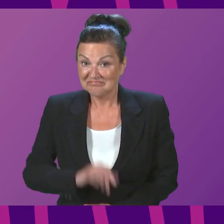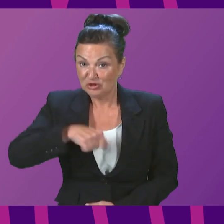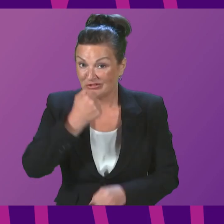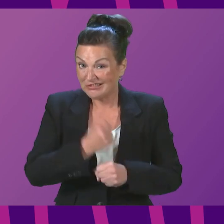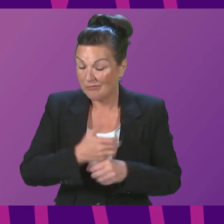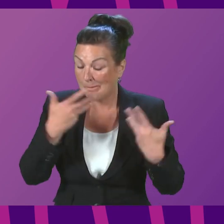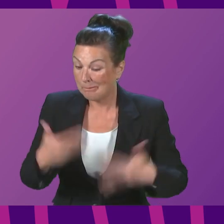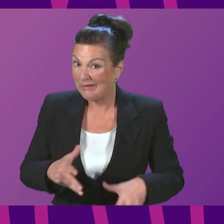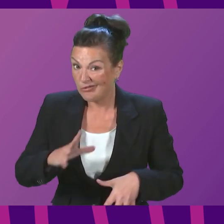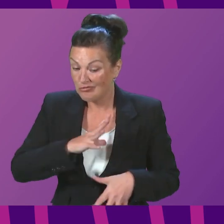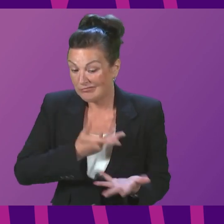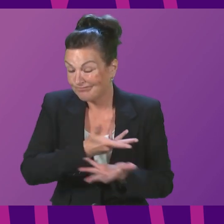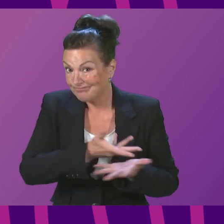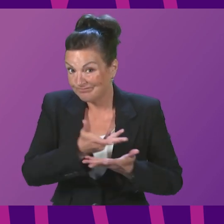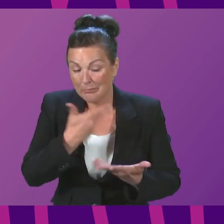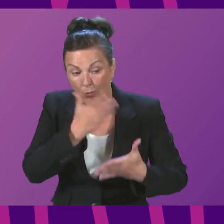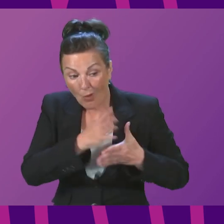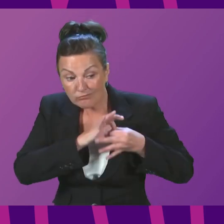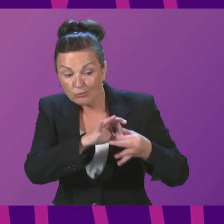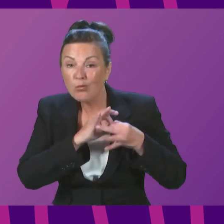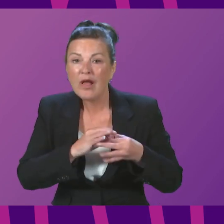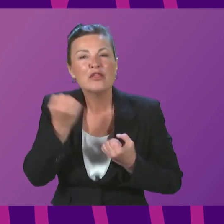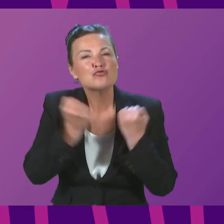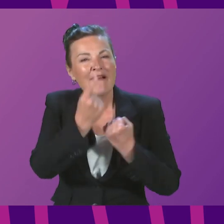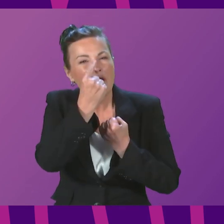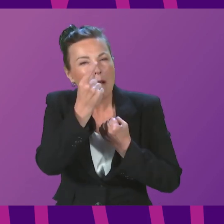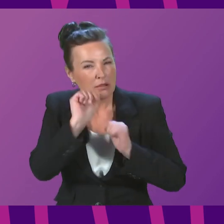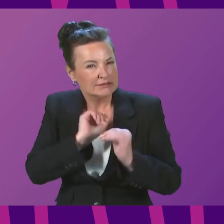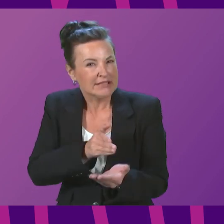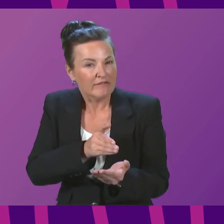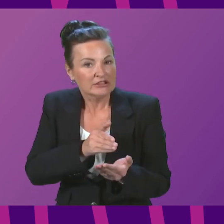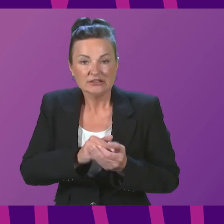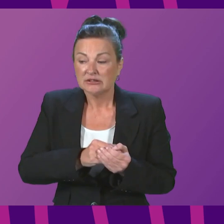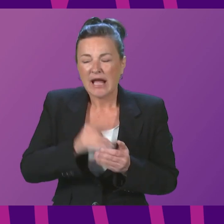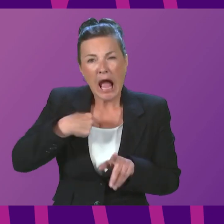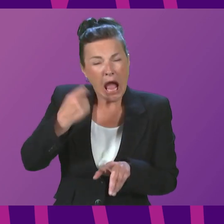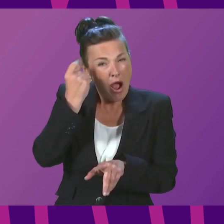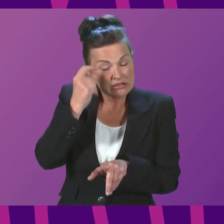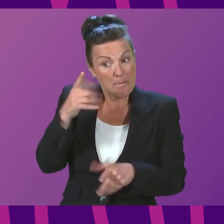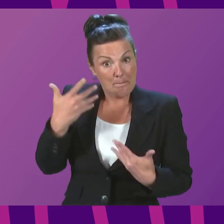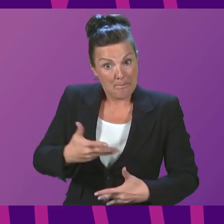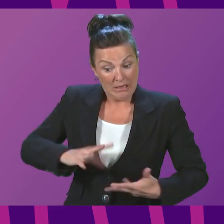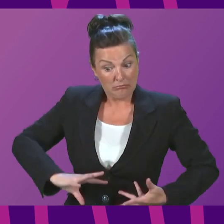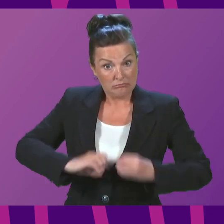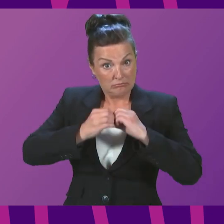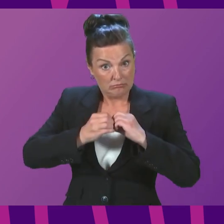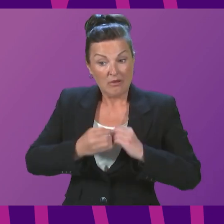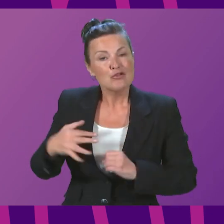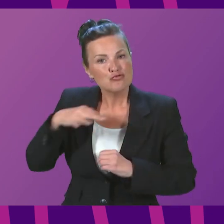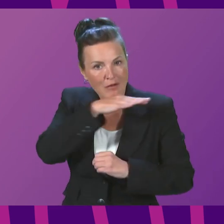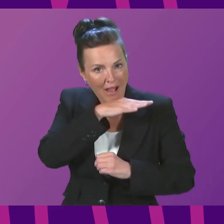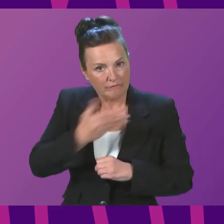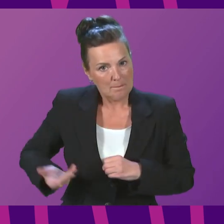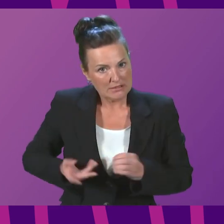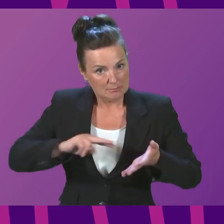the DriveAbility Scotland service to explore different options. I understand that a draft business plan has been prepared by NHS